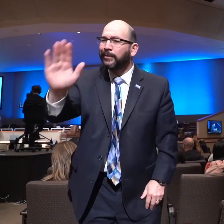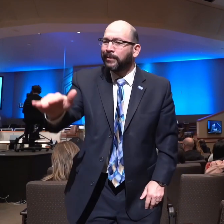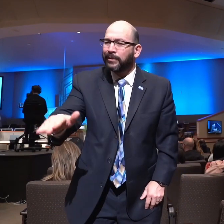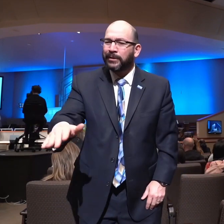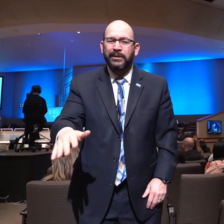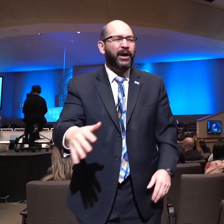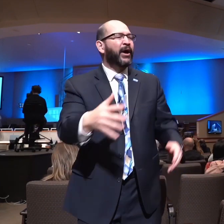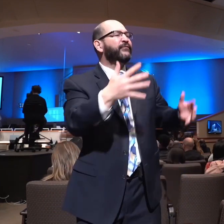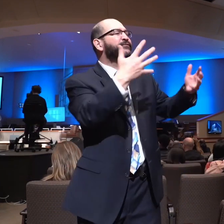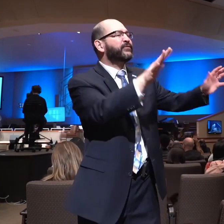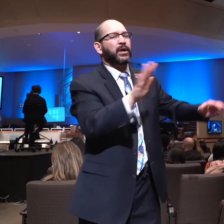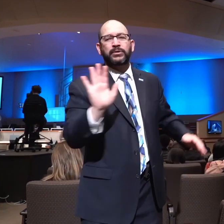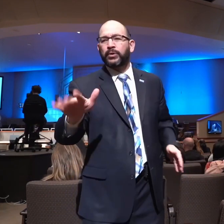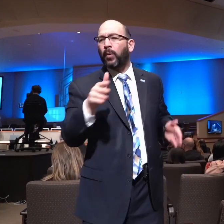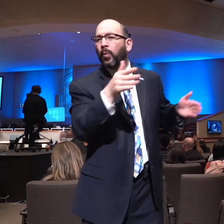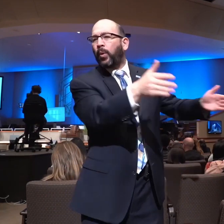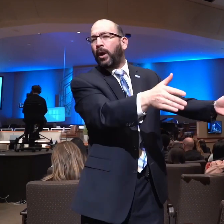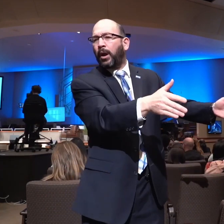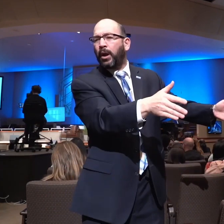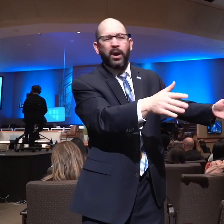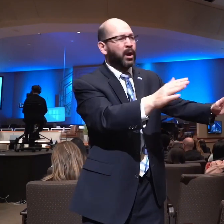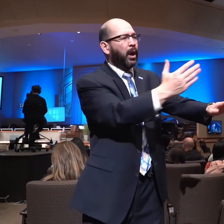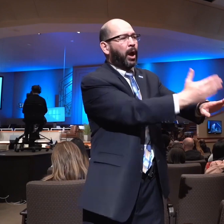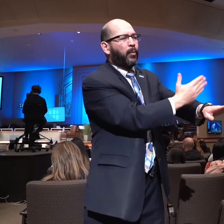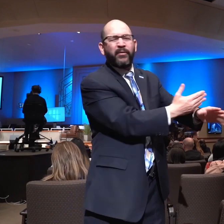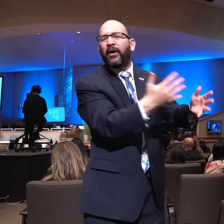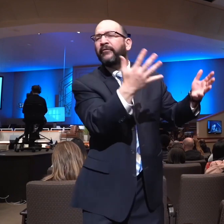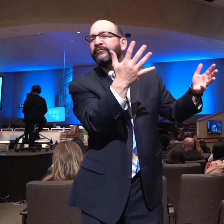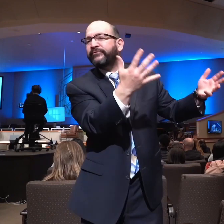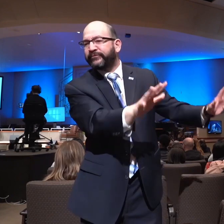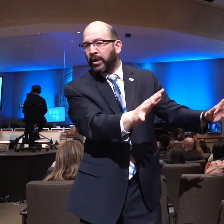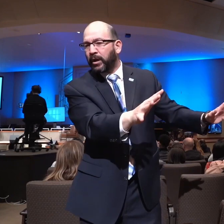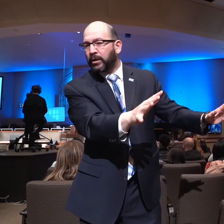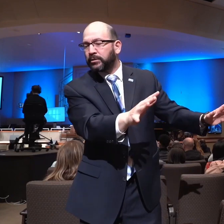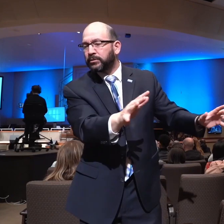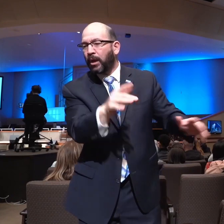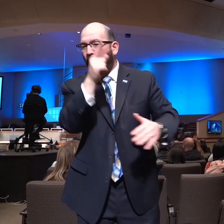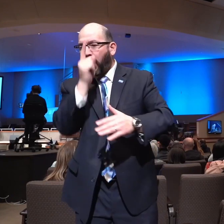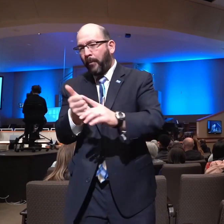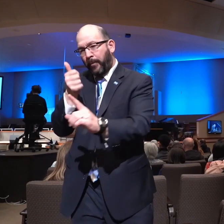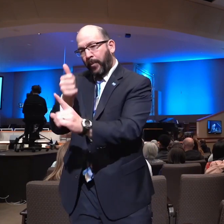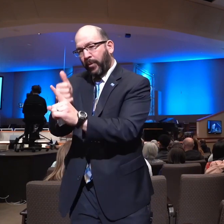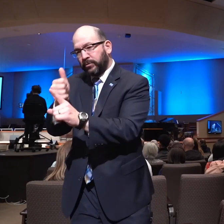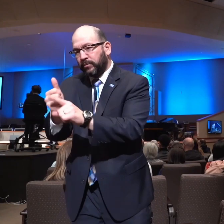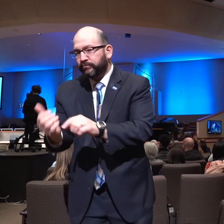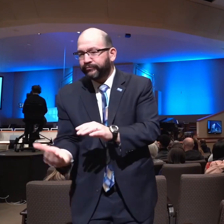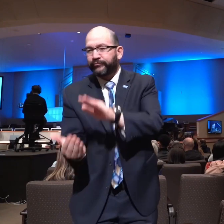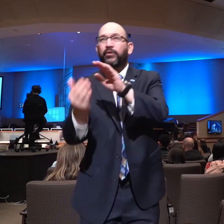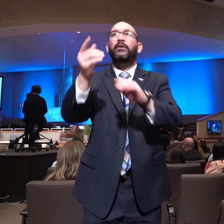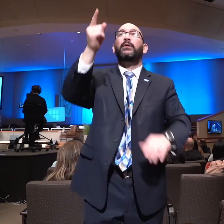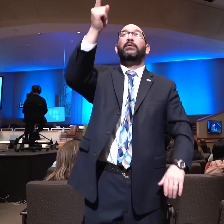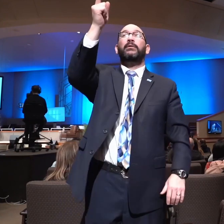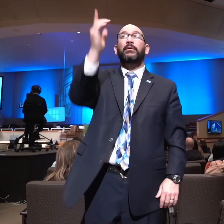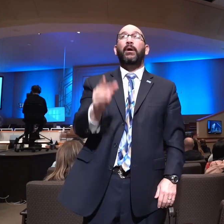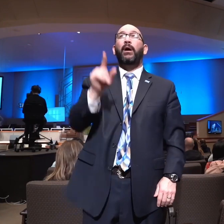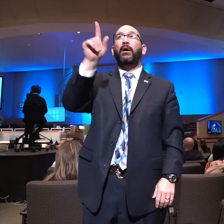life and the deeds that he has done and it leads him to a humble, supplicant, power, and prayerful